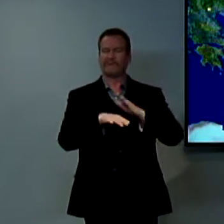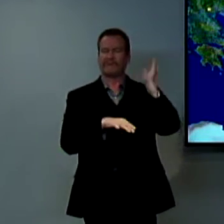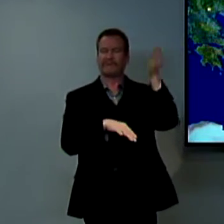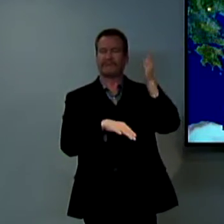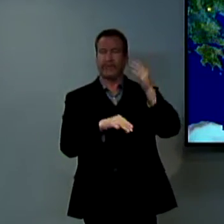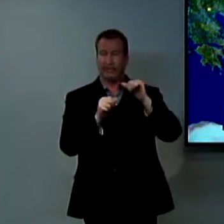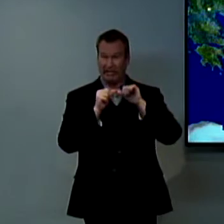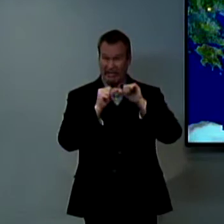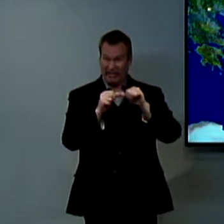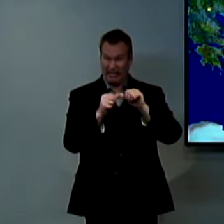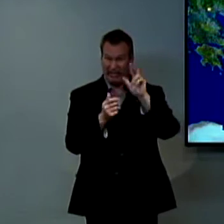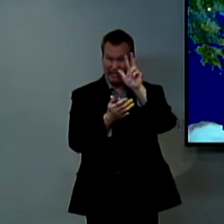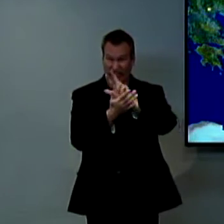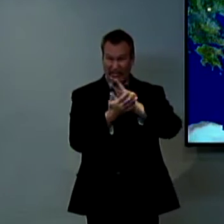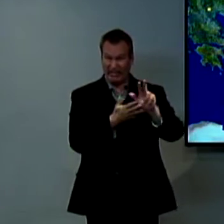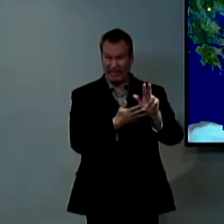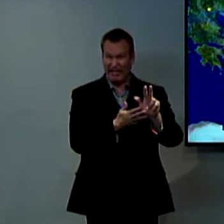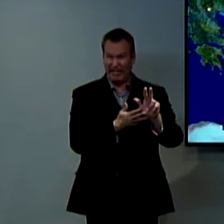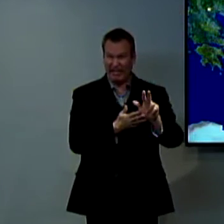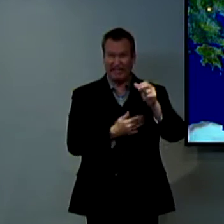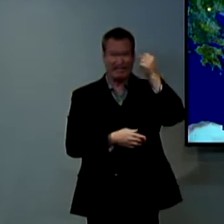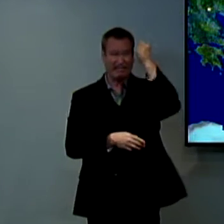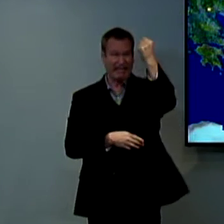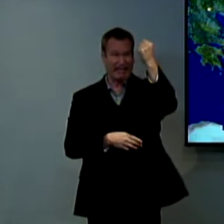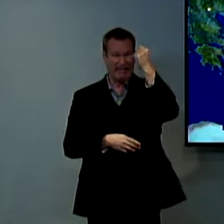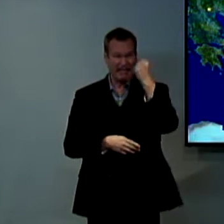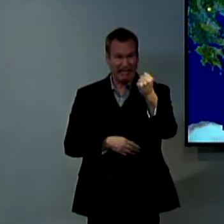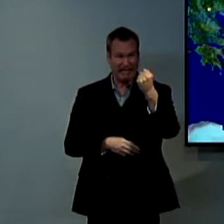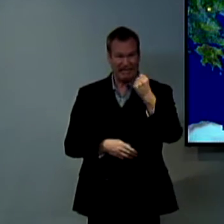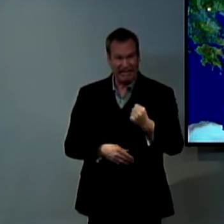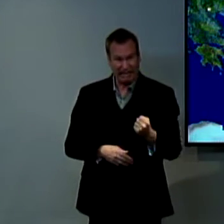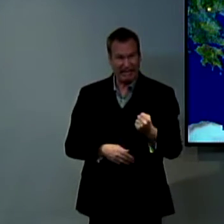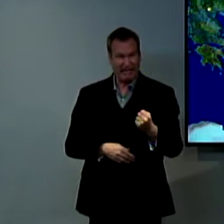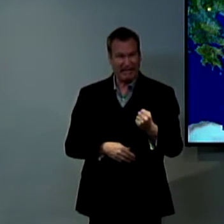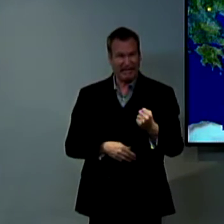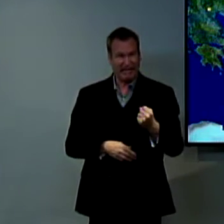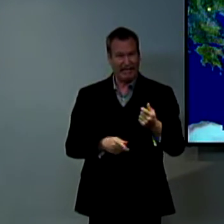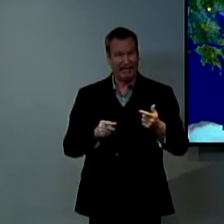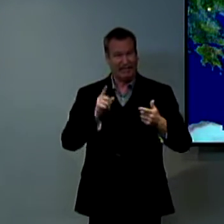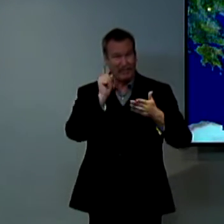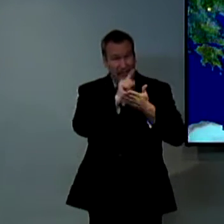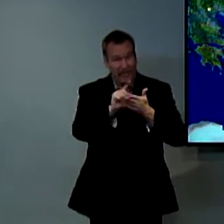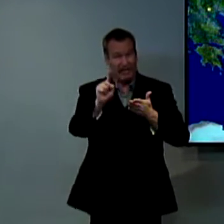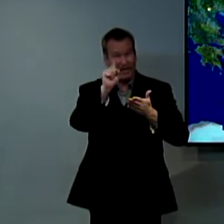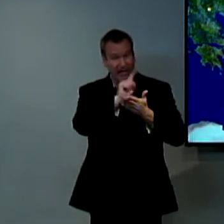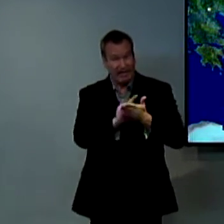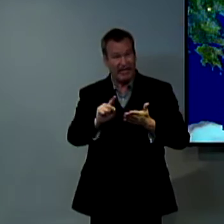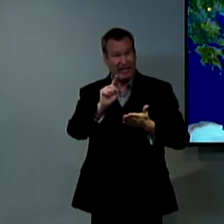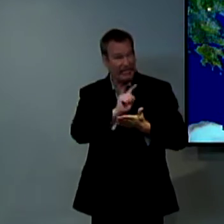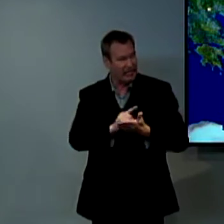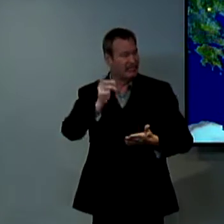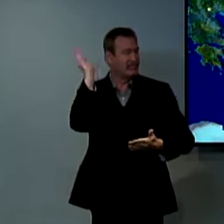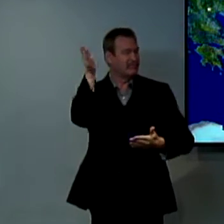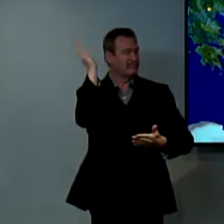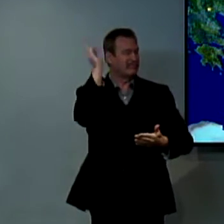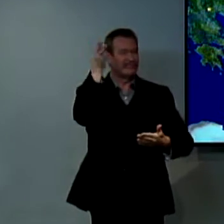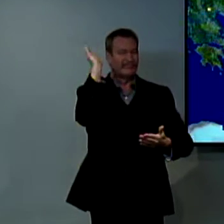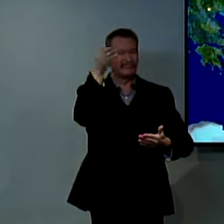when Jesus was born and this is what Paul would speak about for three consecutive Sabbath days on three